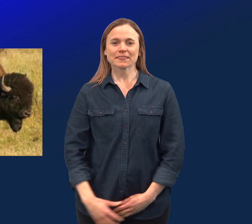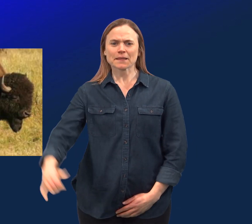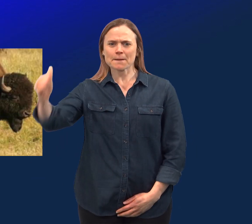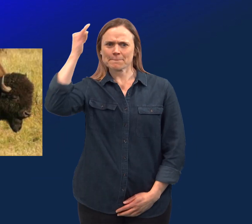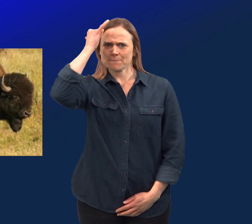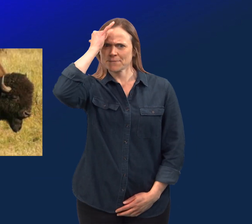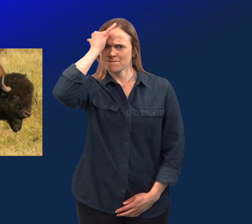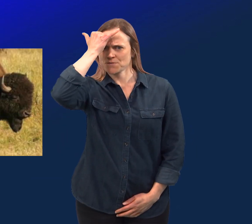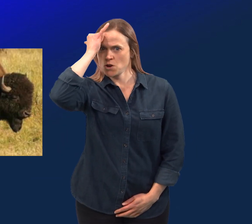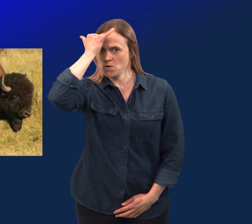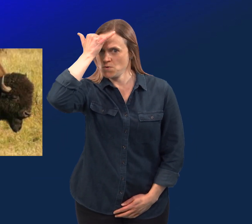Buffalo